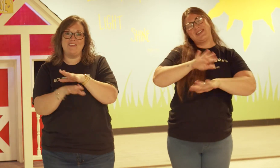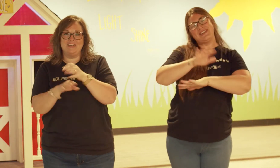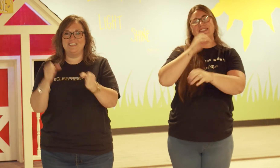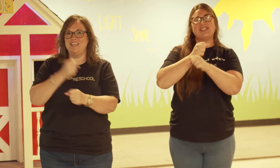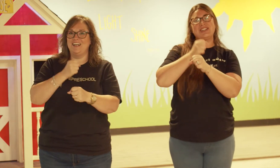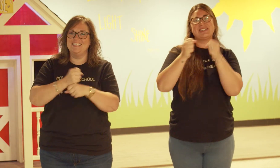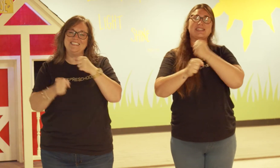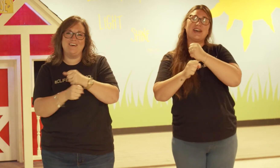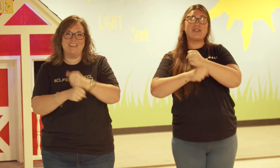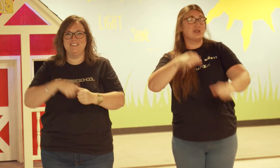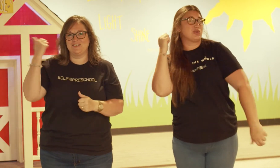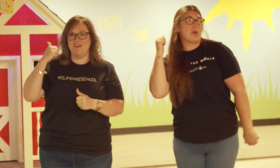faithfulness, gentleness, and self-control